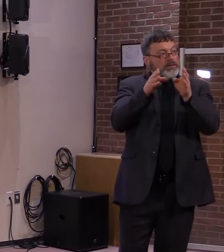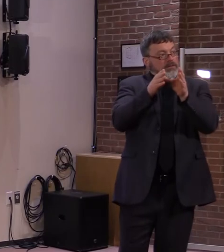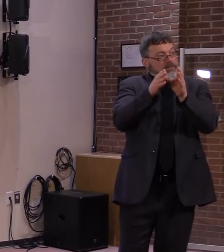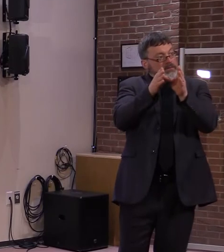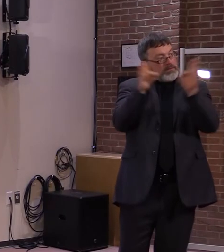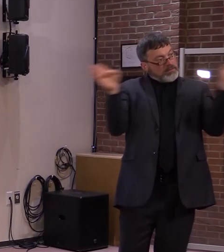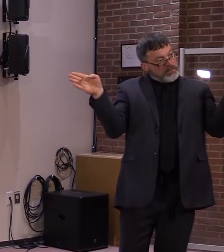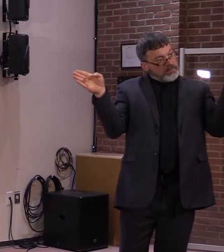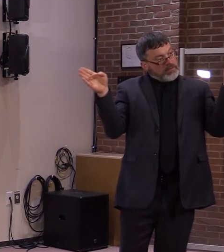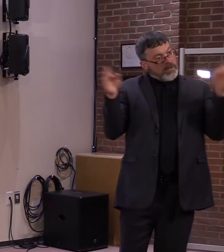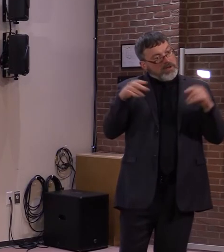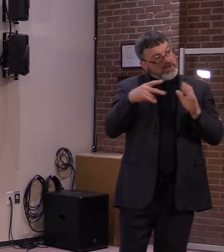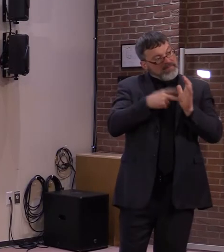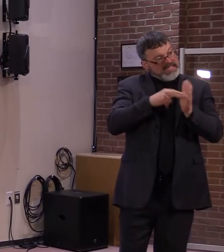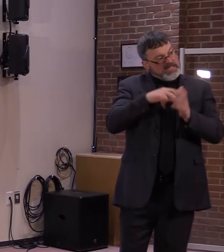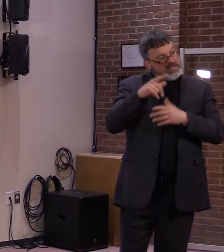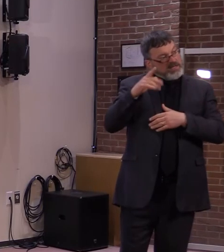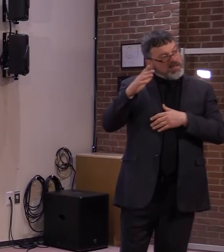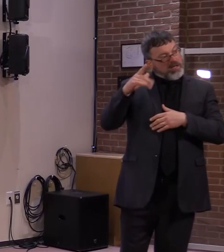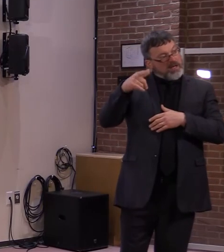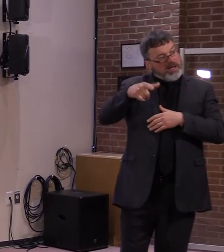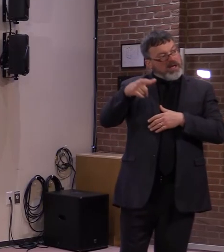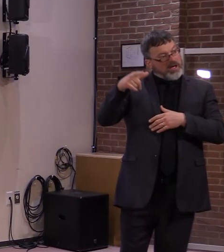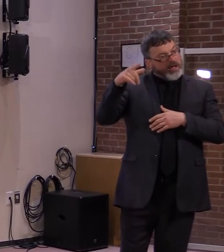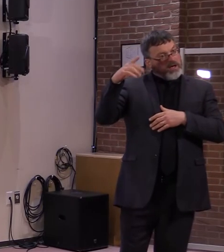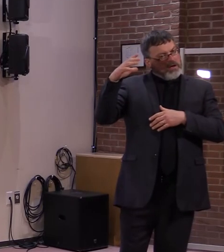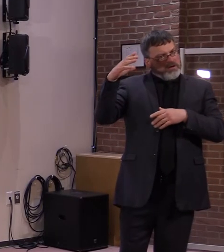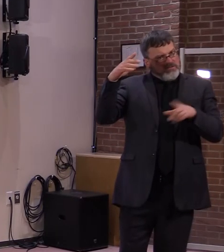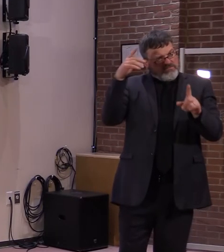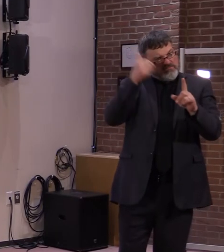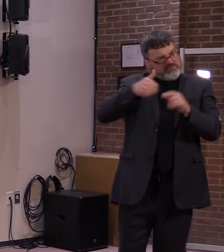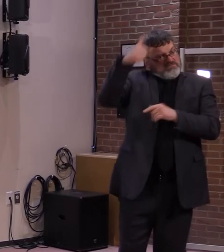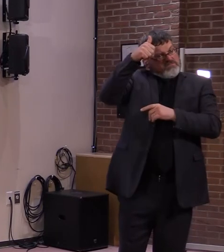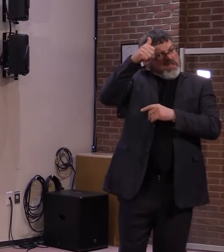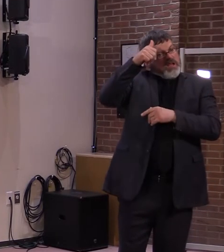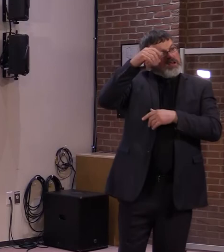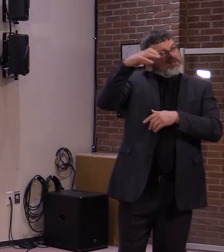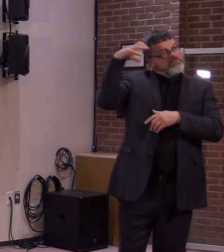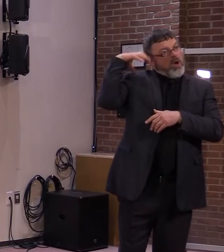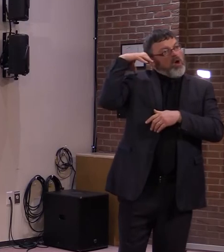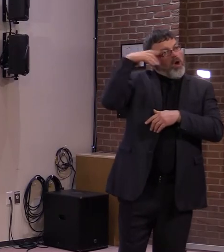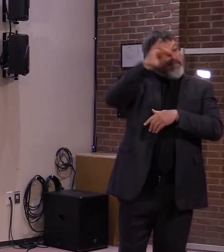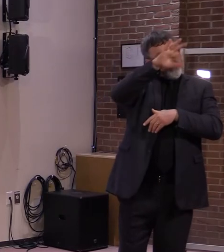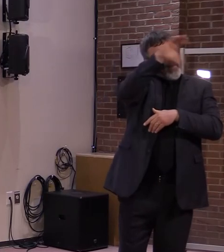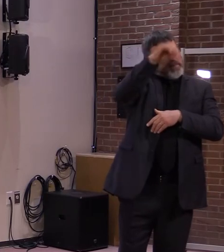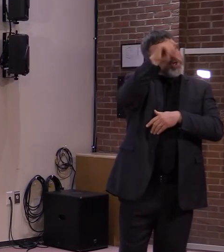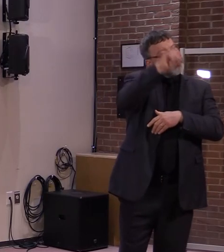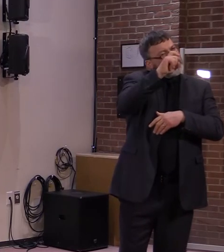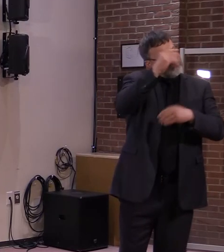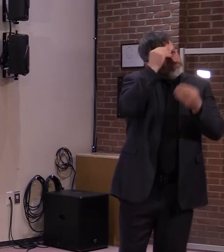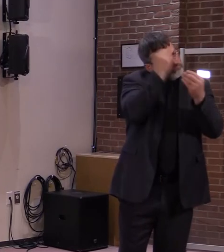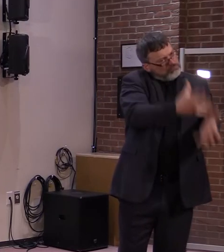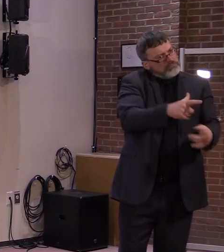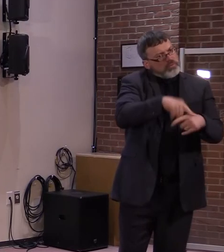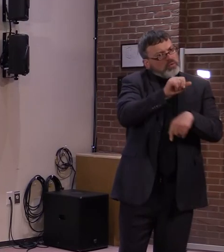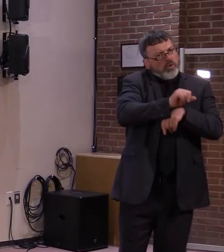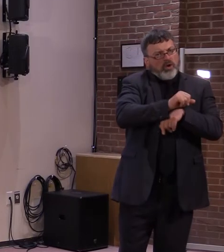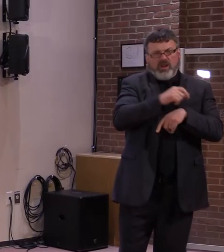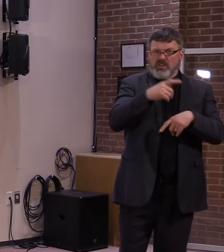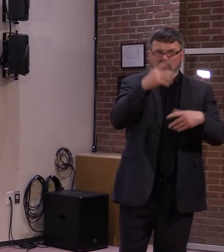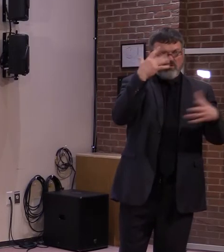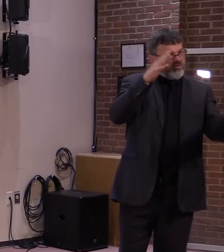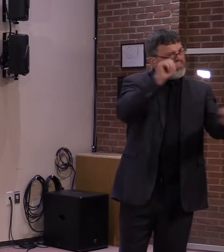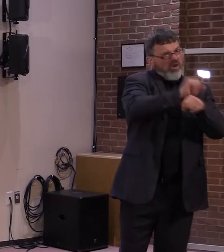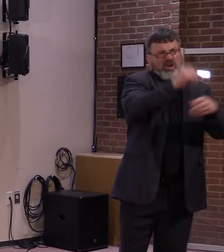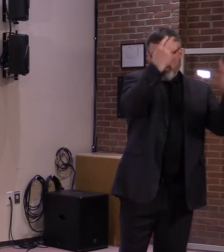in this instance. Yeah, and I think we would agree, and I think the company would probably also agree that they